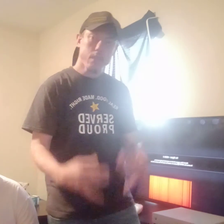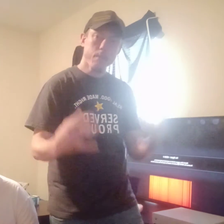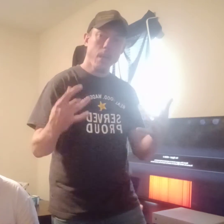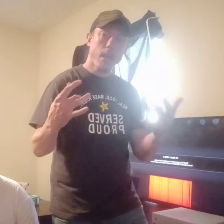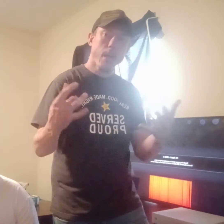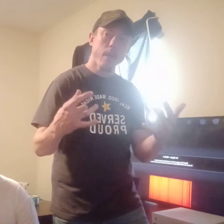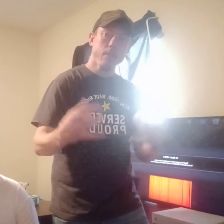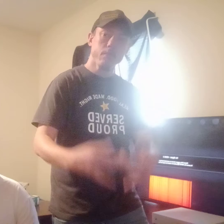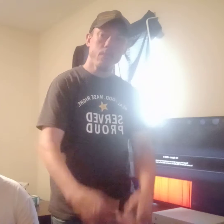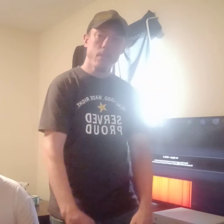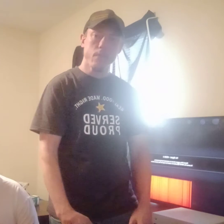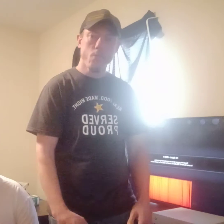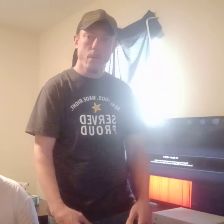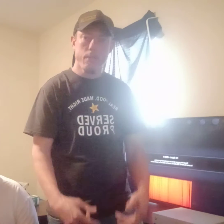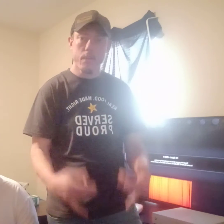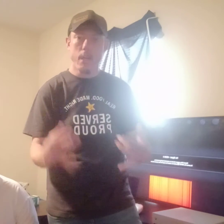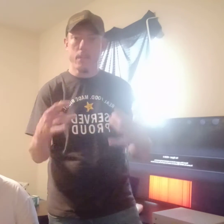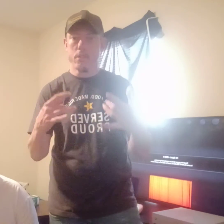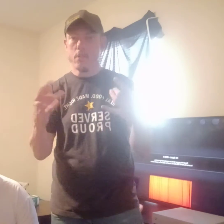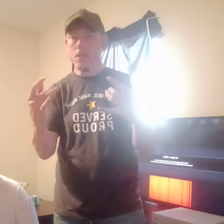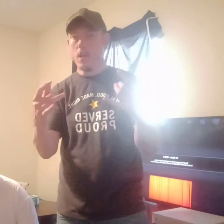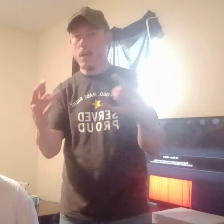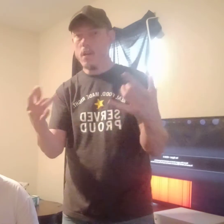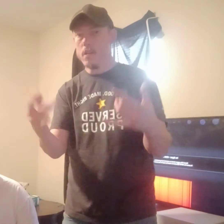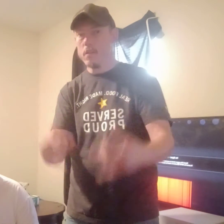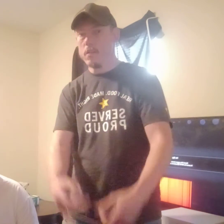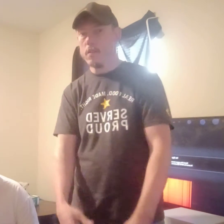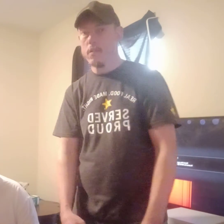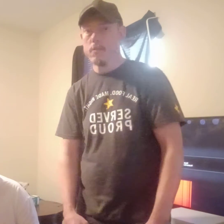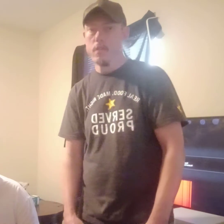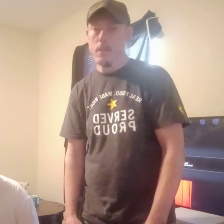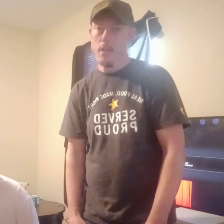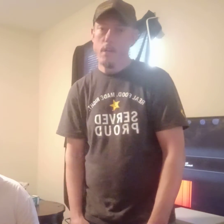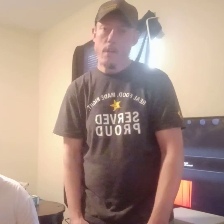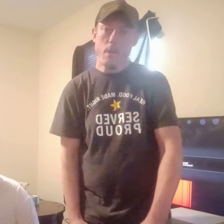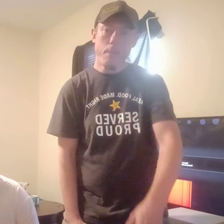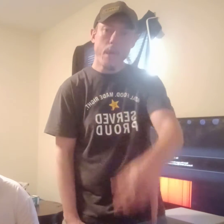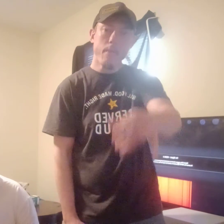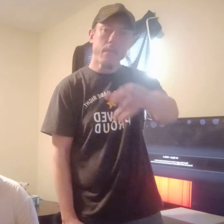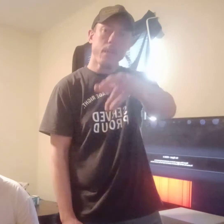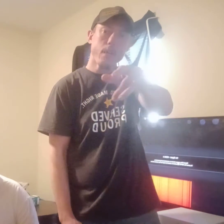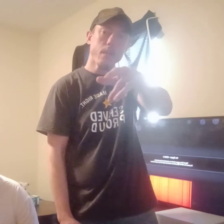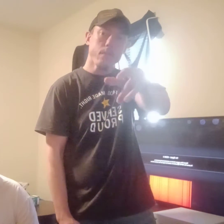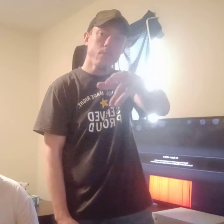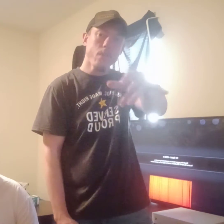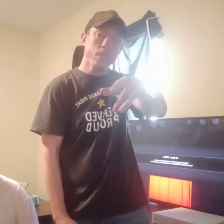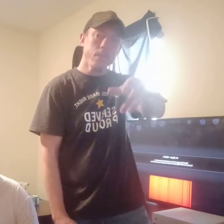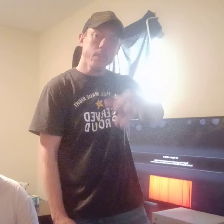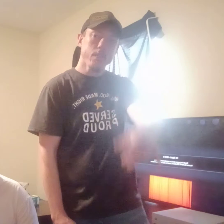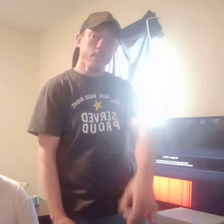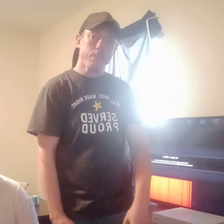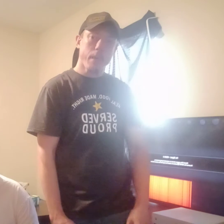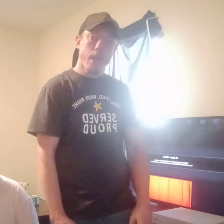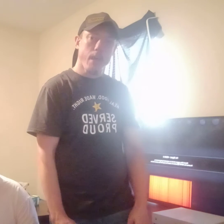it's my life with the one that he loves. Baby don't worry about,